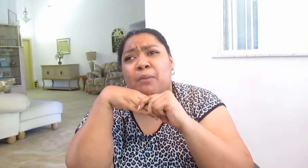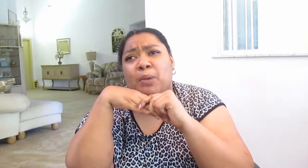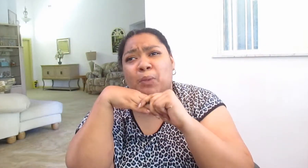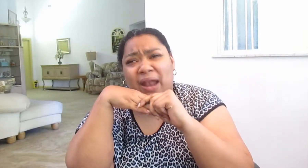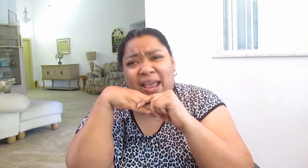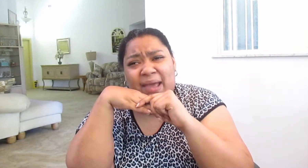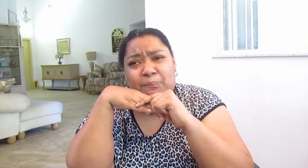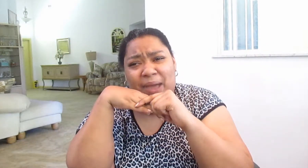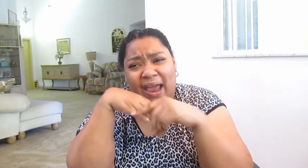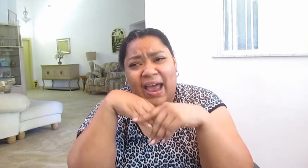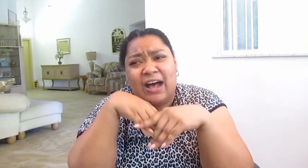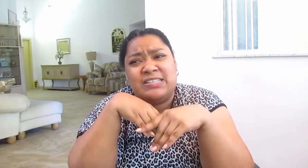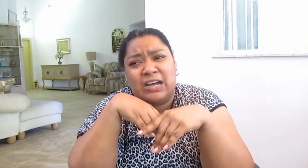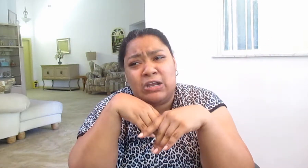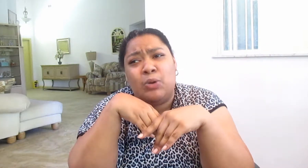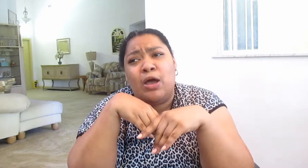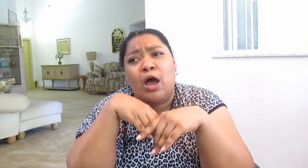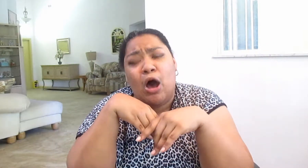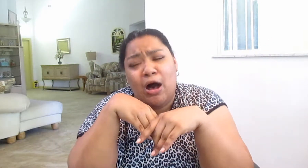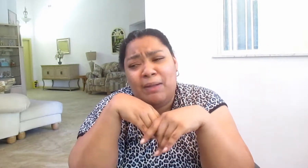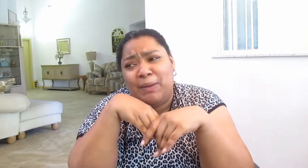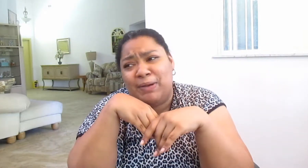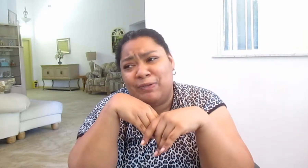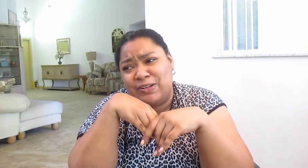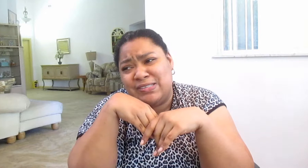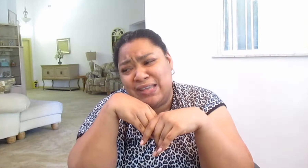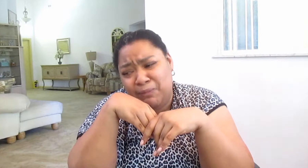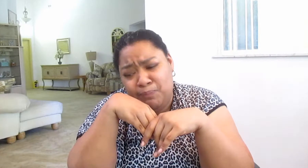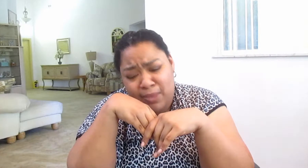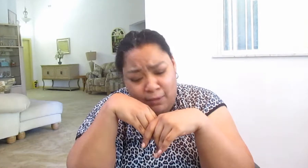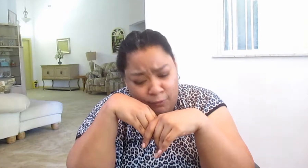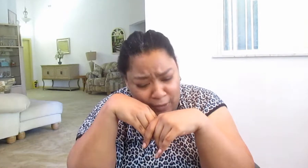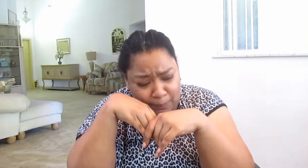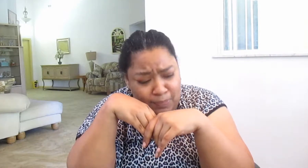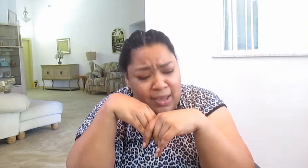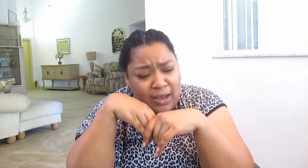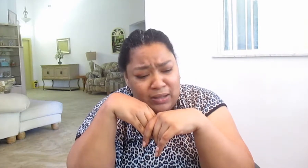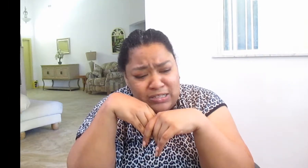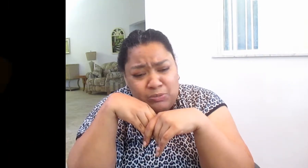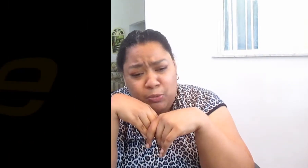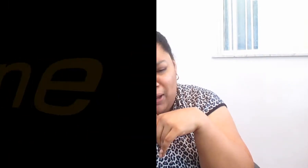But when I get back, I'll tell you all about my favorite scene from Collision Point.